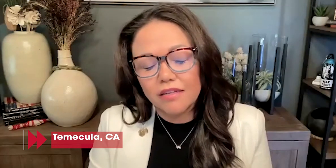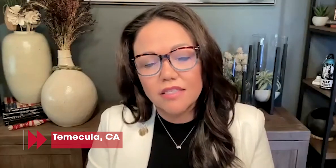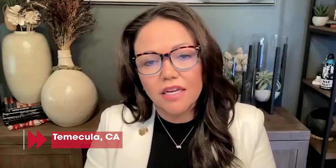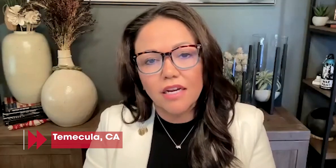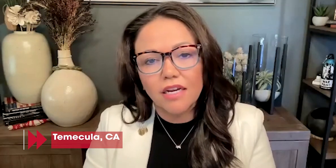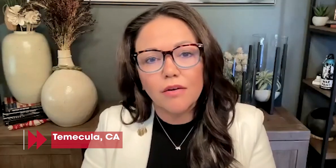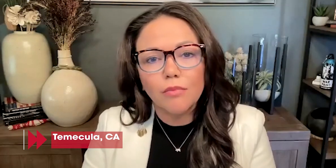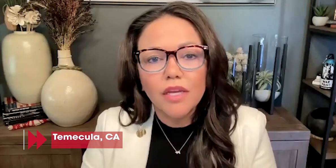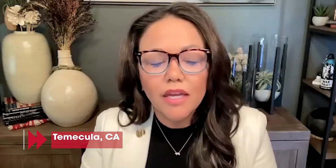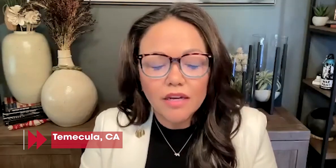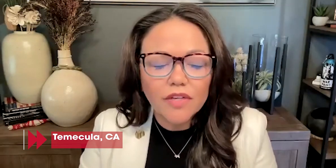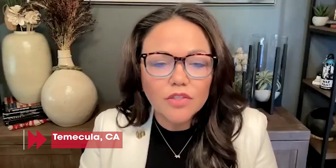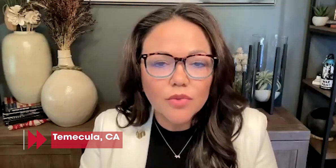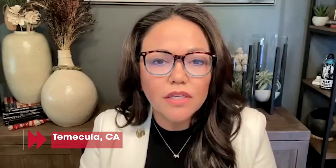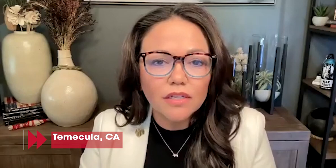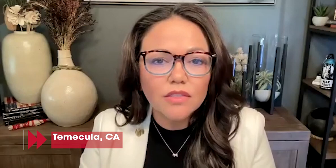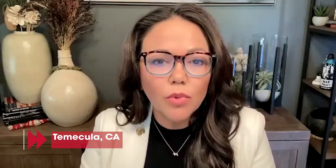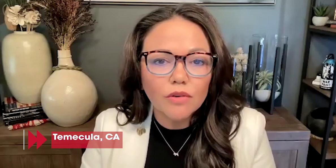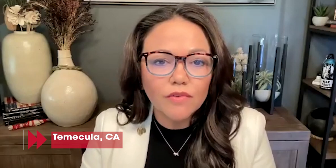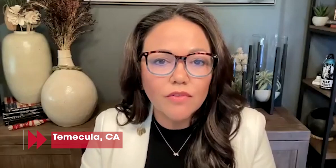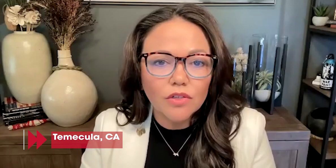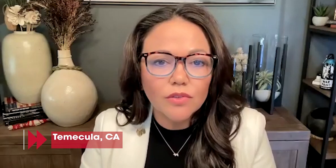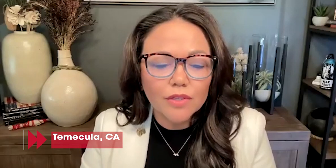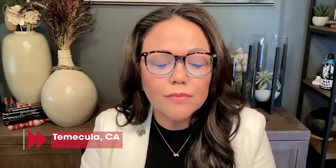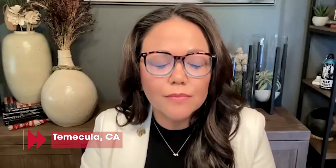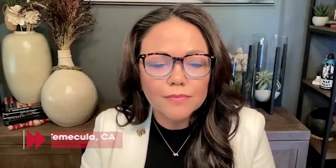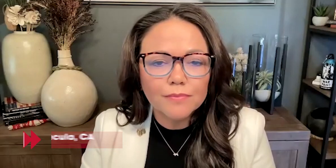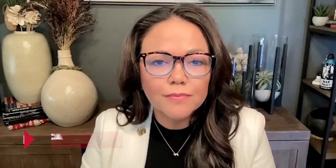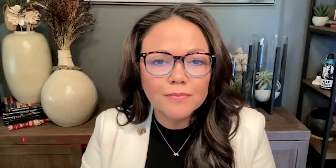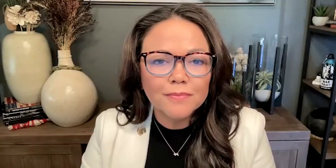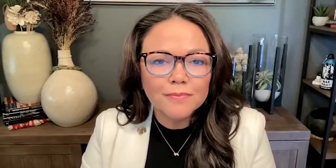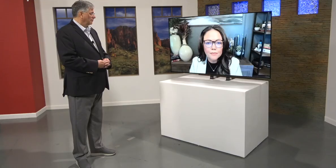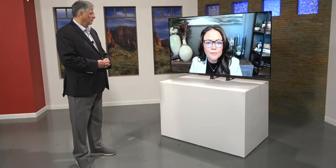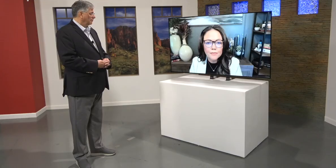and eventually in support of Governor Newsom.